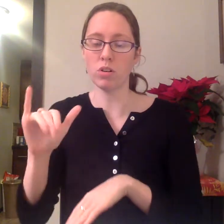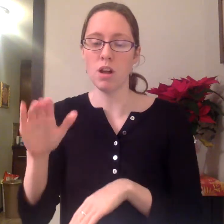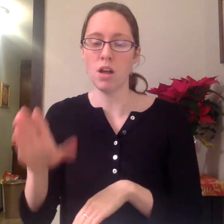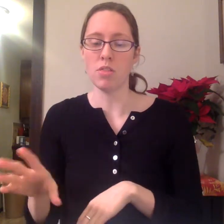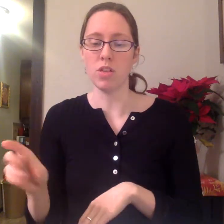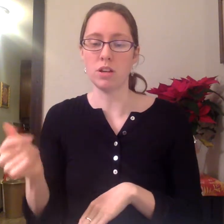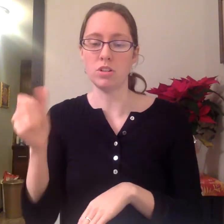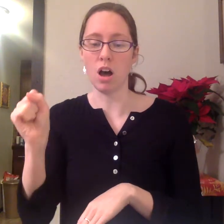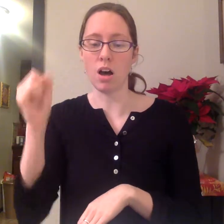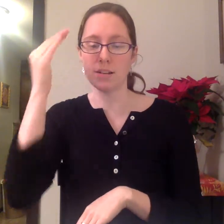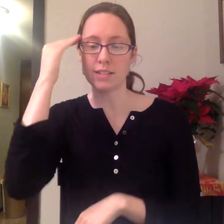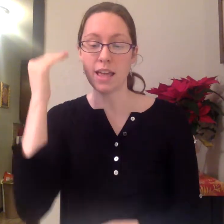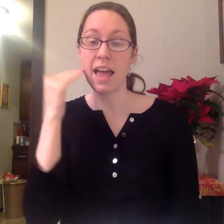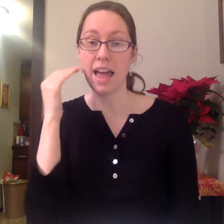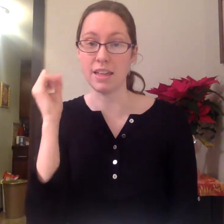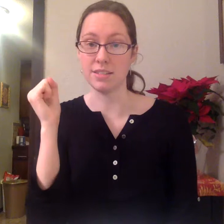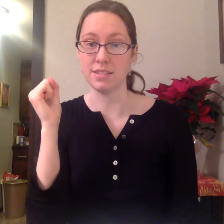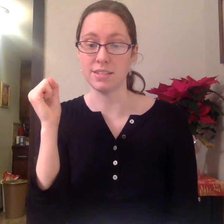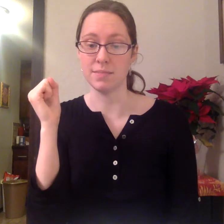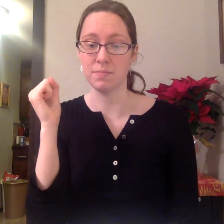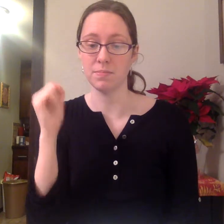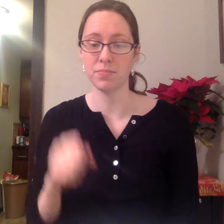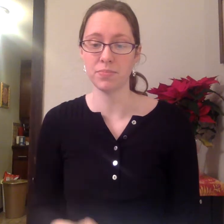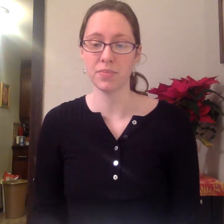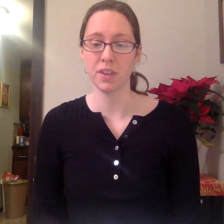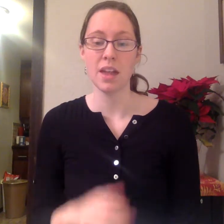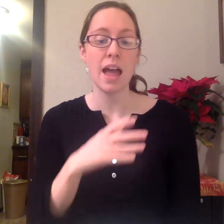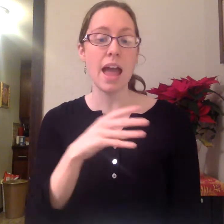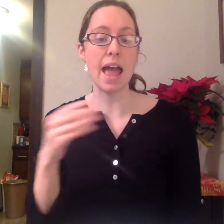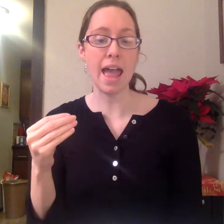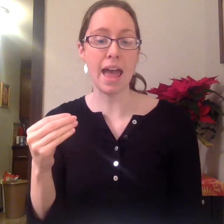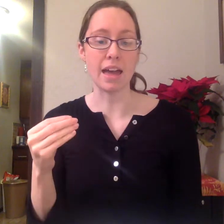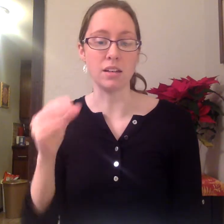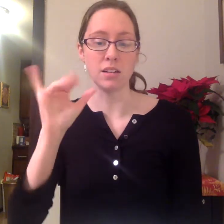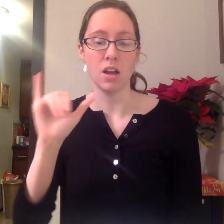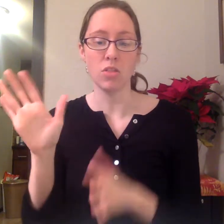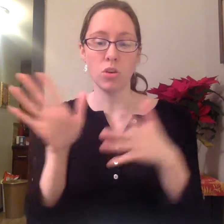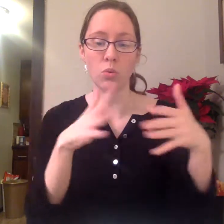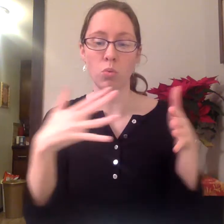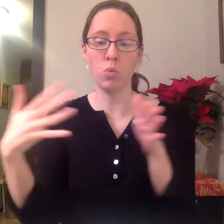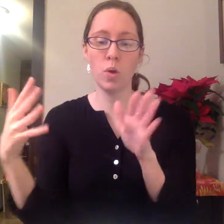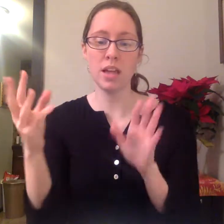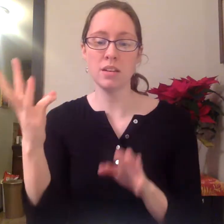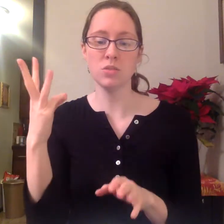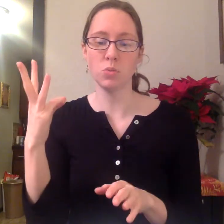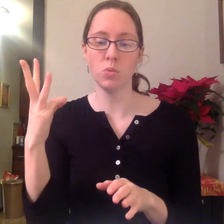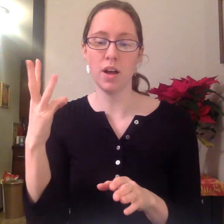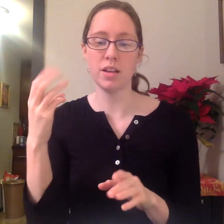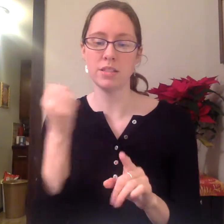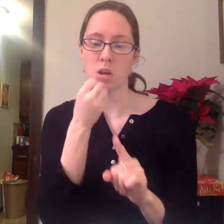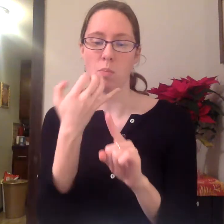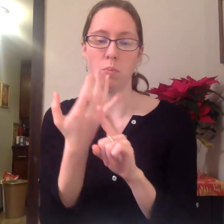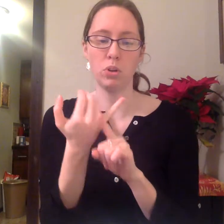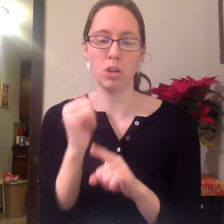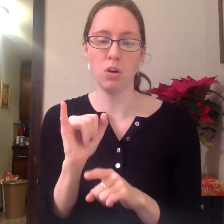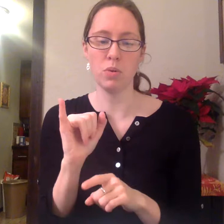the dog's heads. The wind was blowing